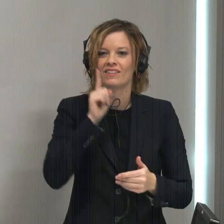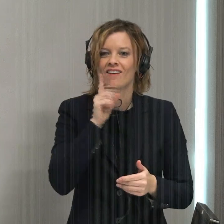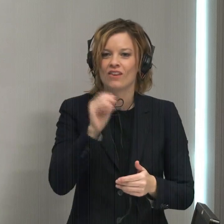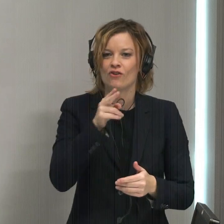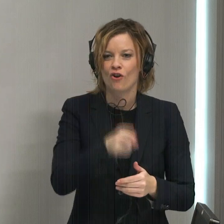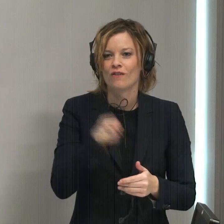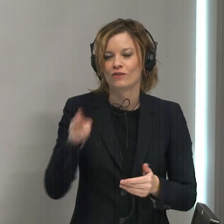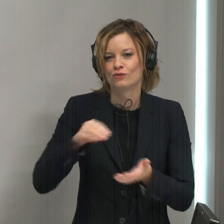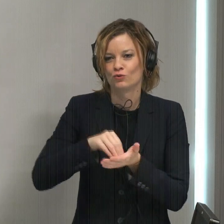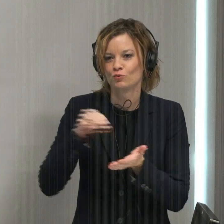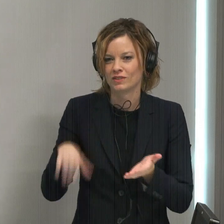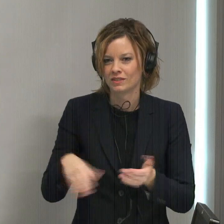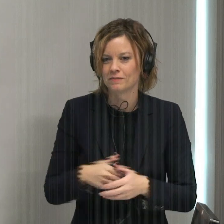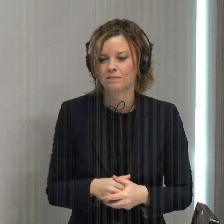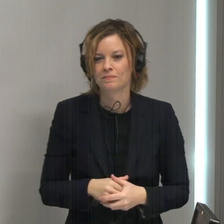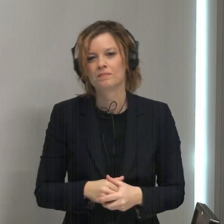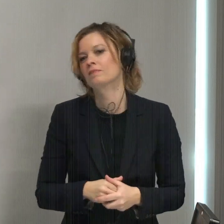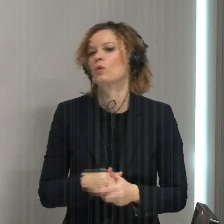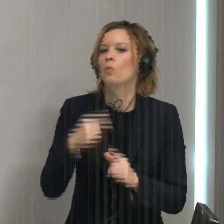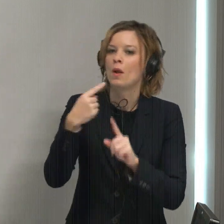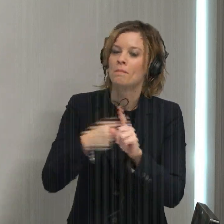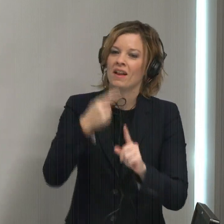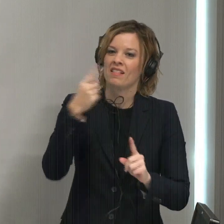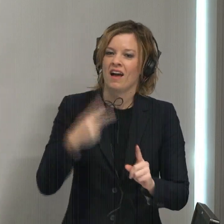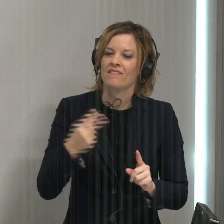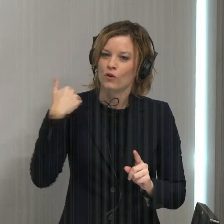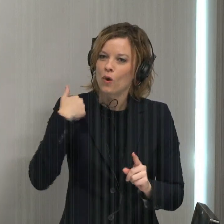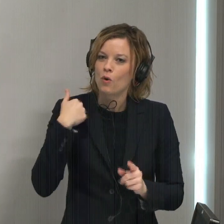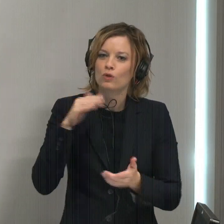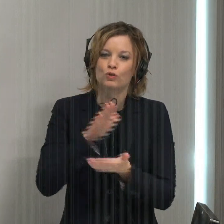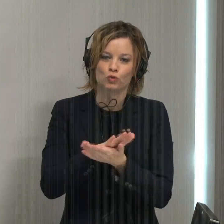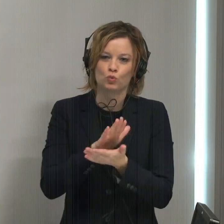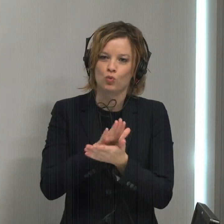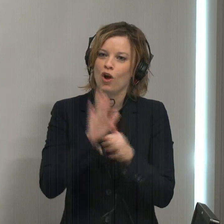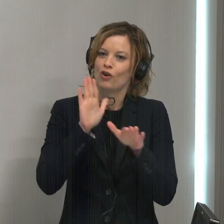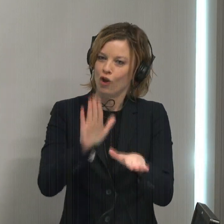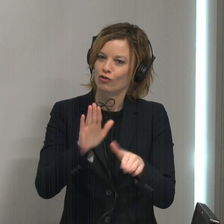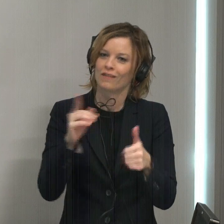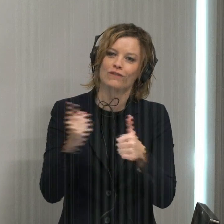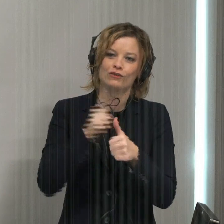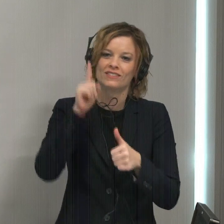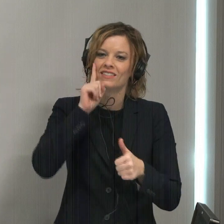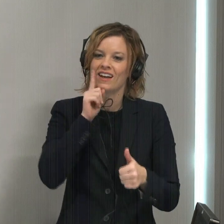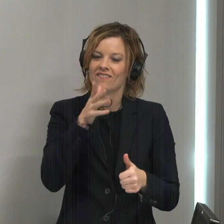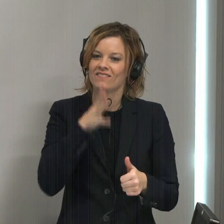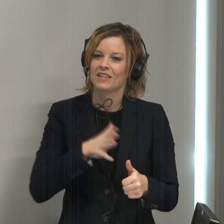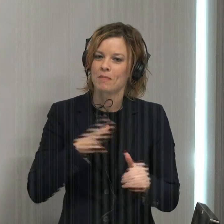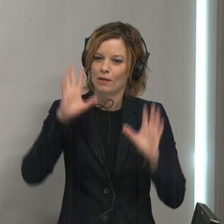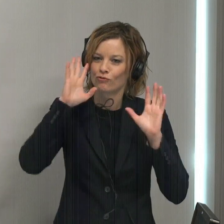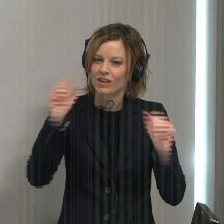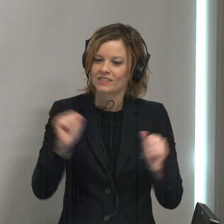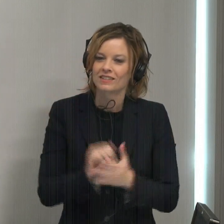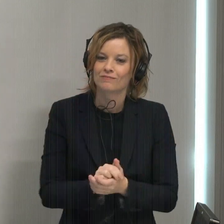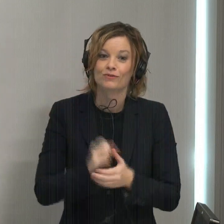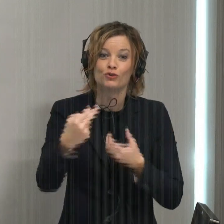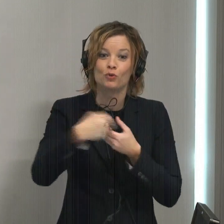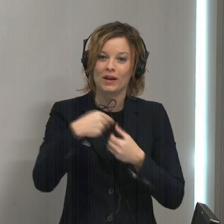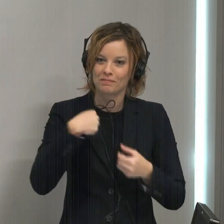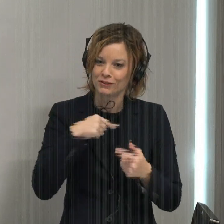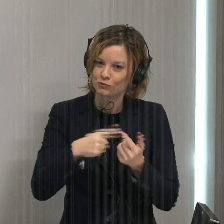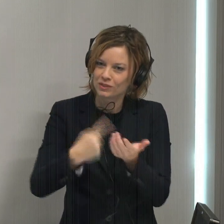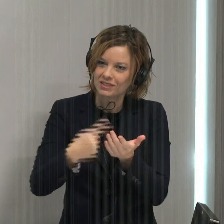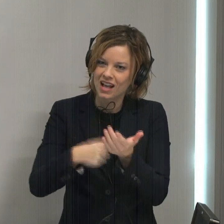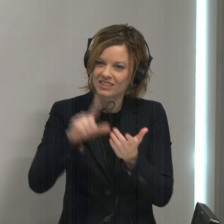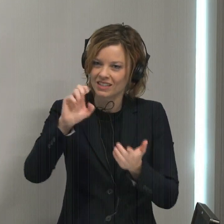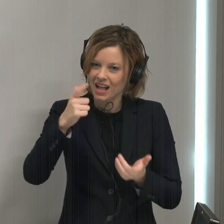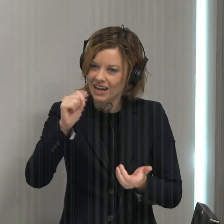and hard-of-hearing students. A month and a half ago, the school inaugurated its first deaf female president. So joining me to discuss